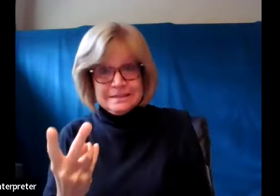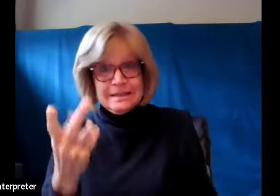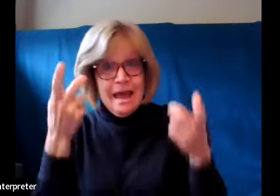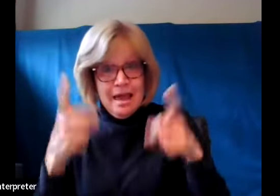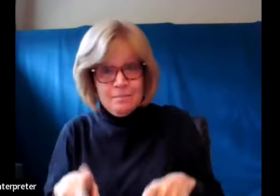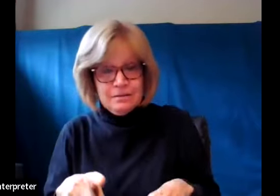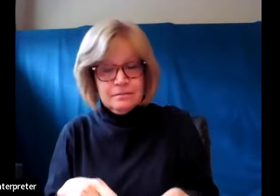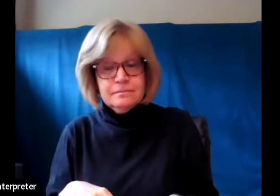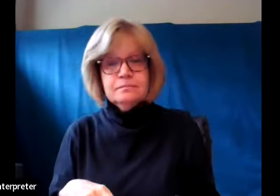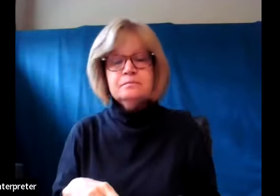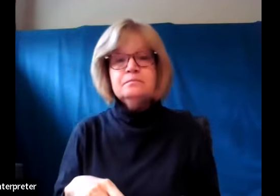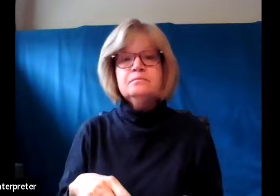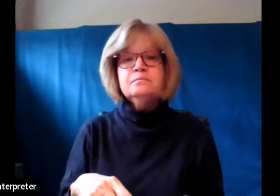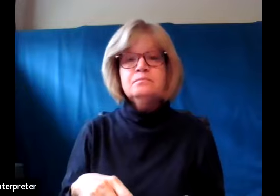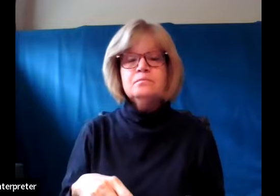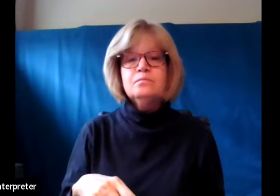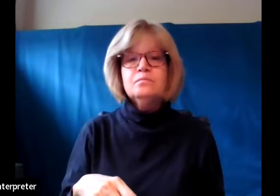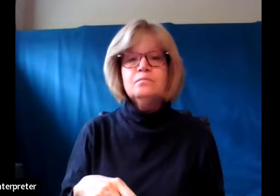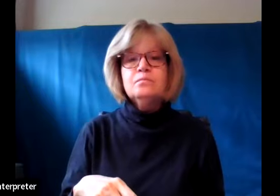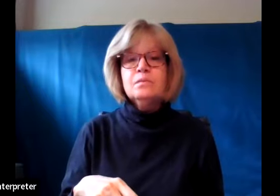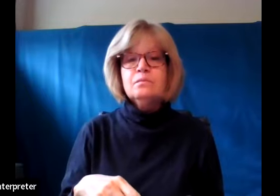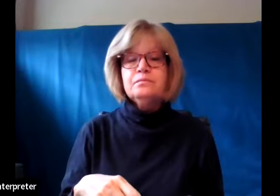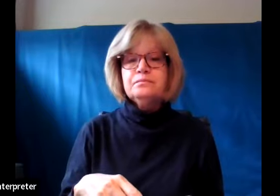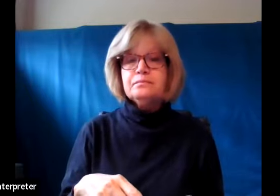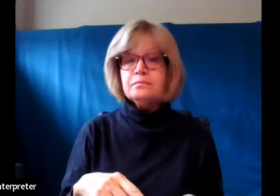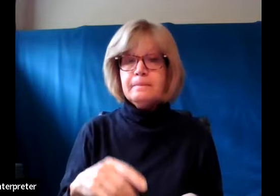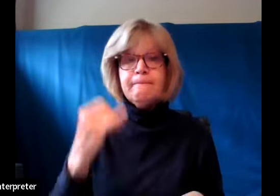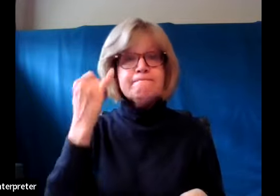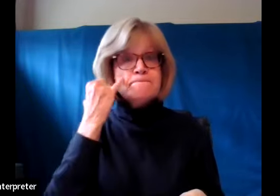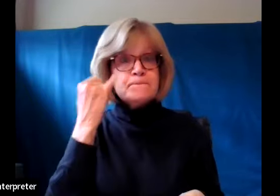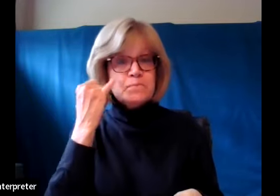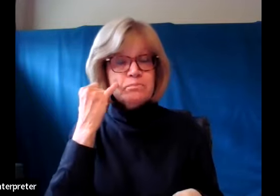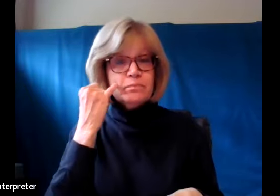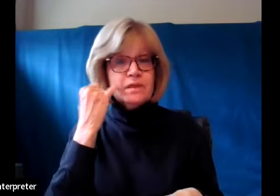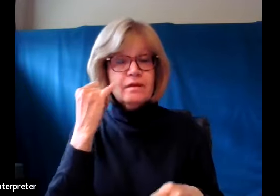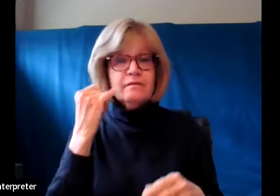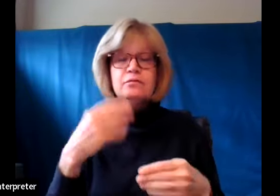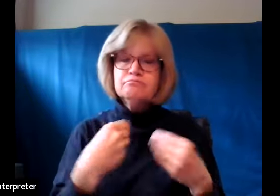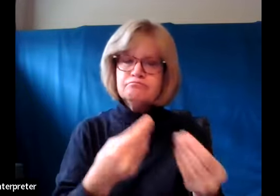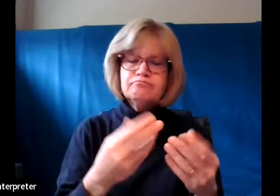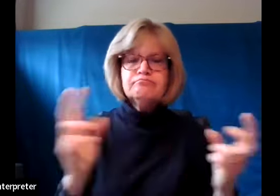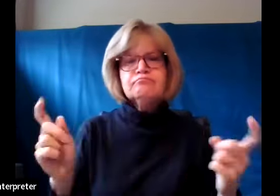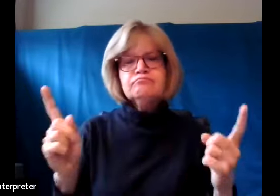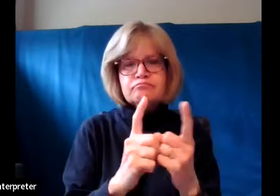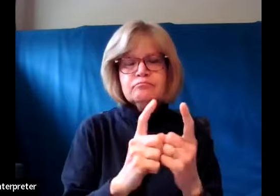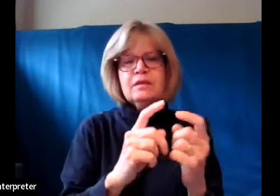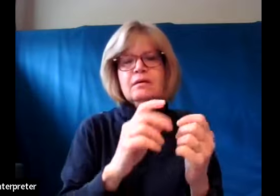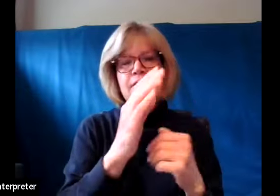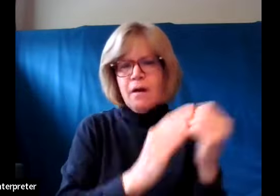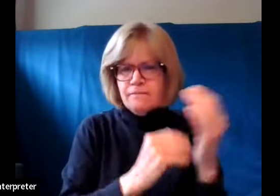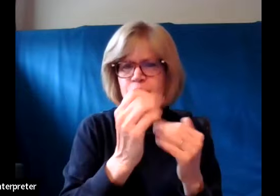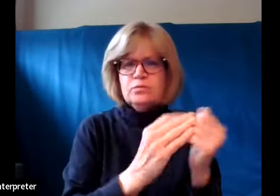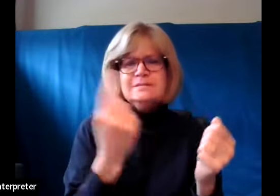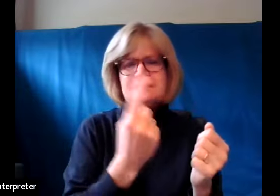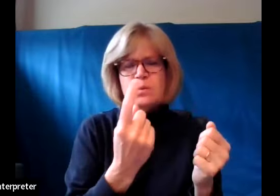Consider the healing that can happen when we come alongside to provide comfort to someone who's experiencing a